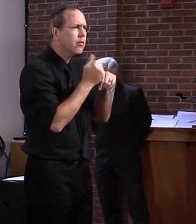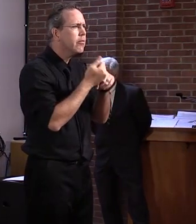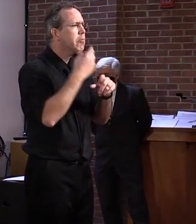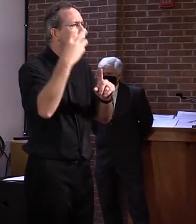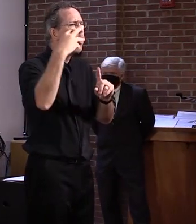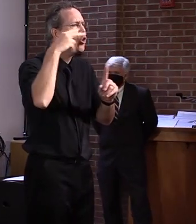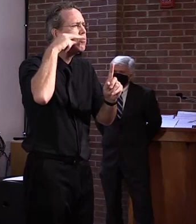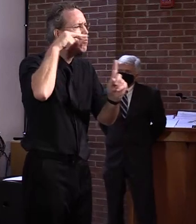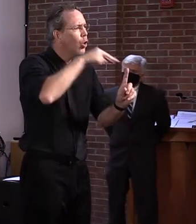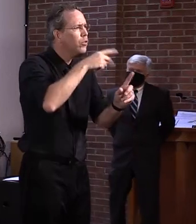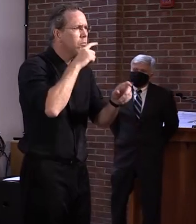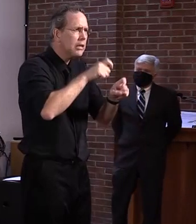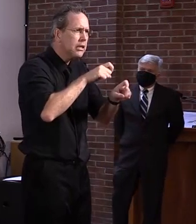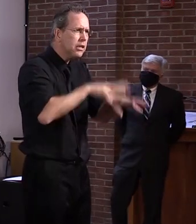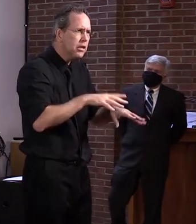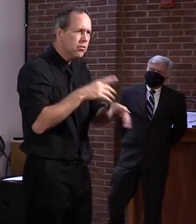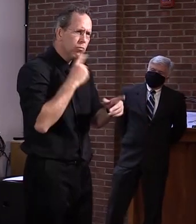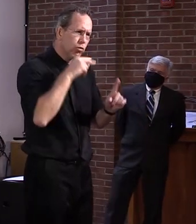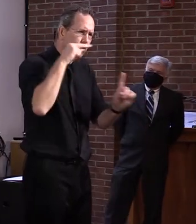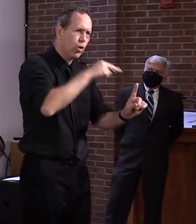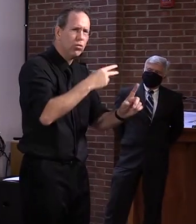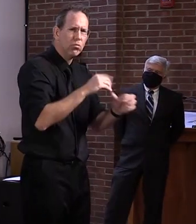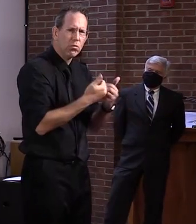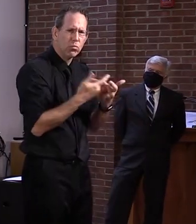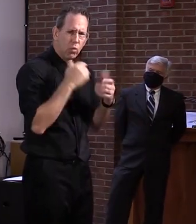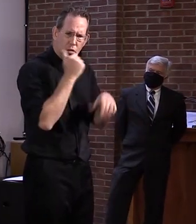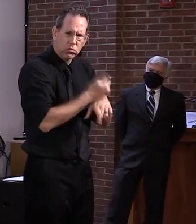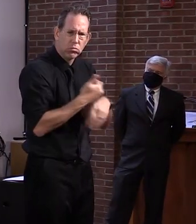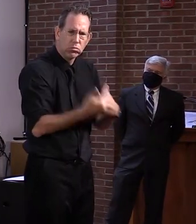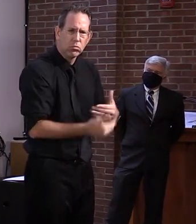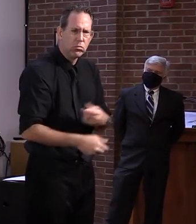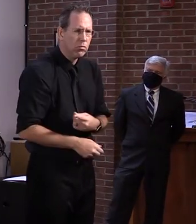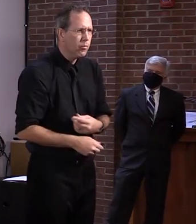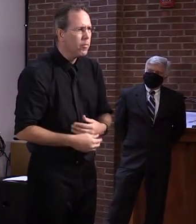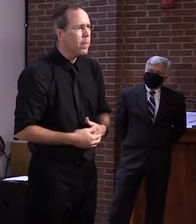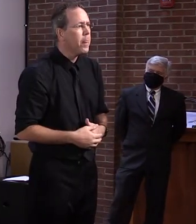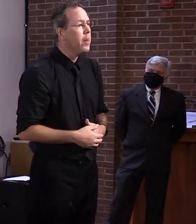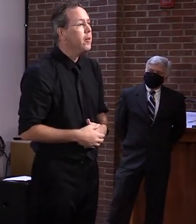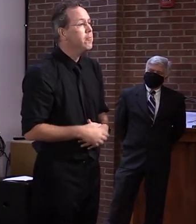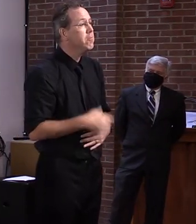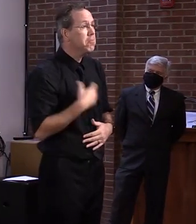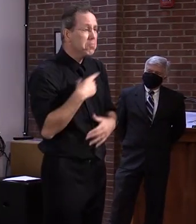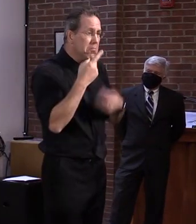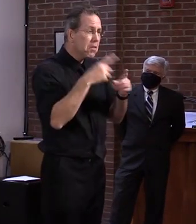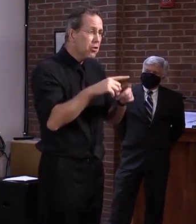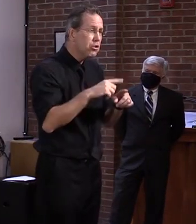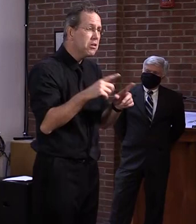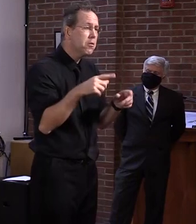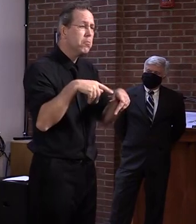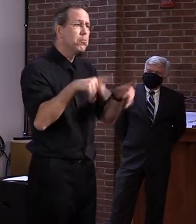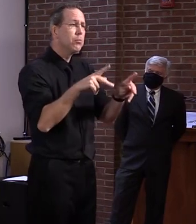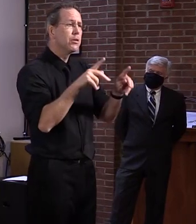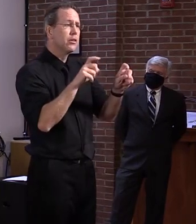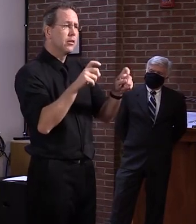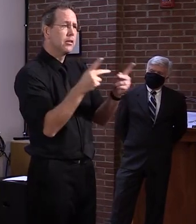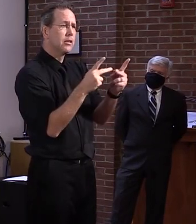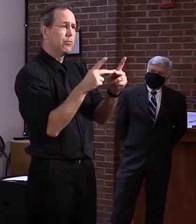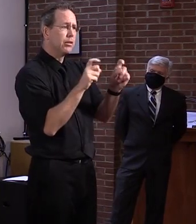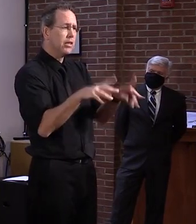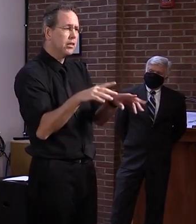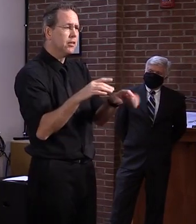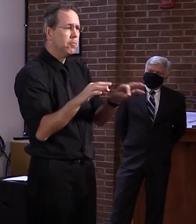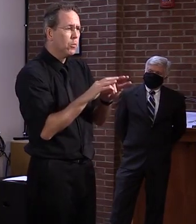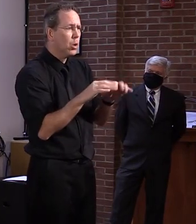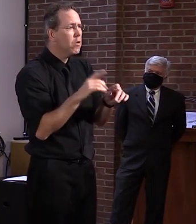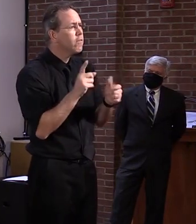So we, the permit testing is important. And it is a credential you need to have to move into, uh,